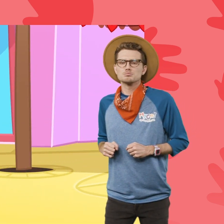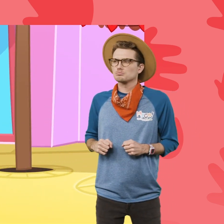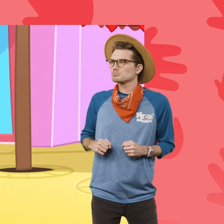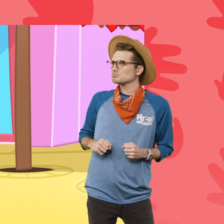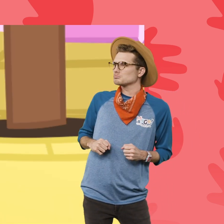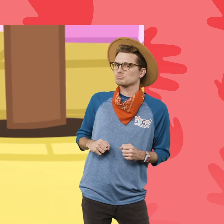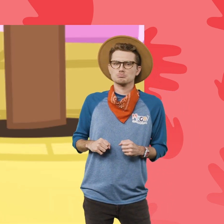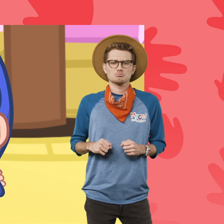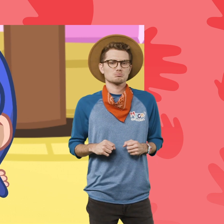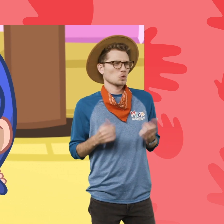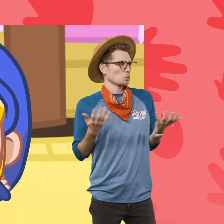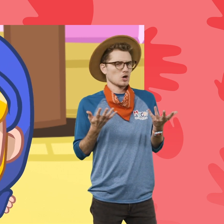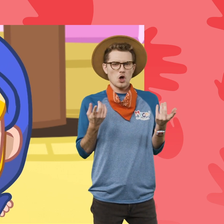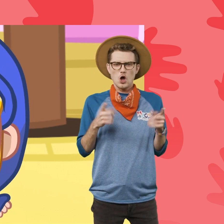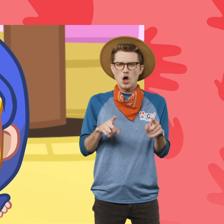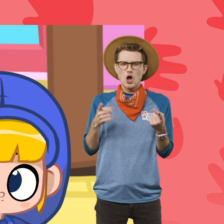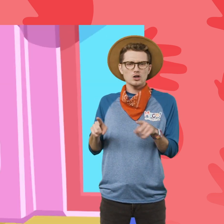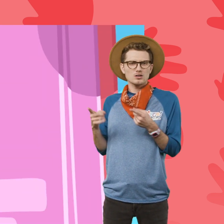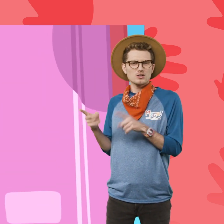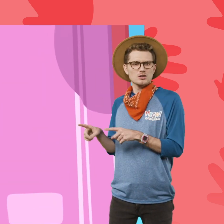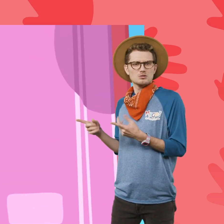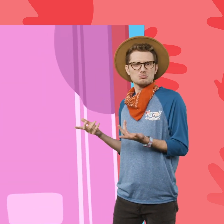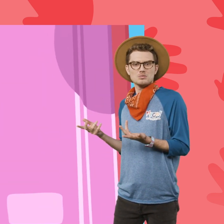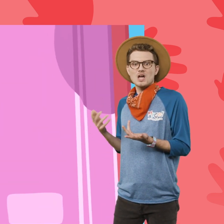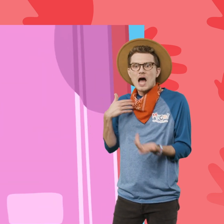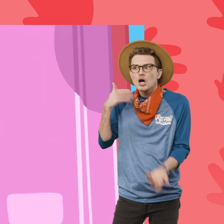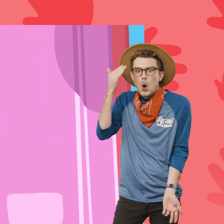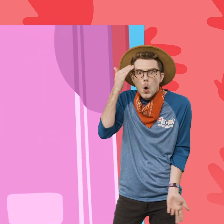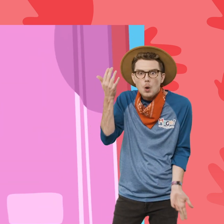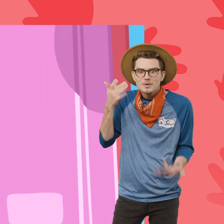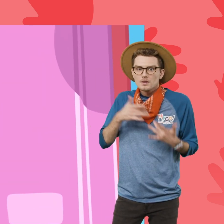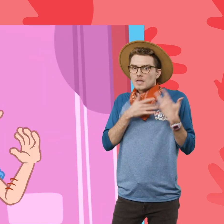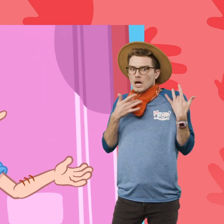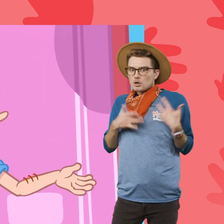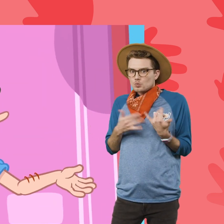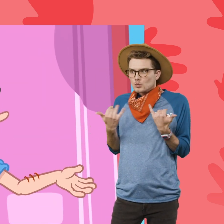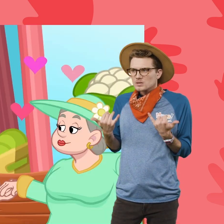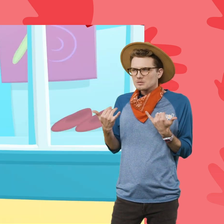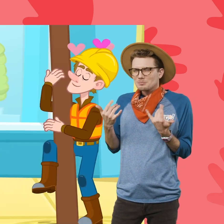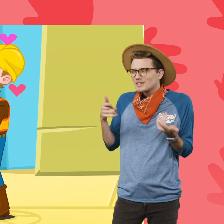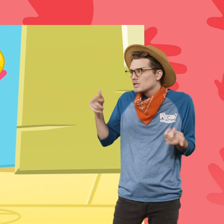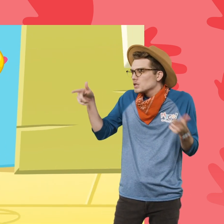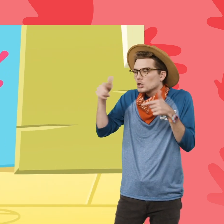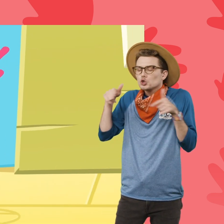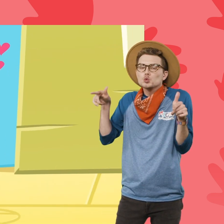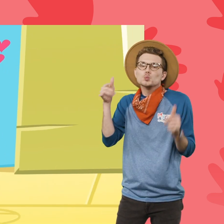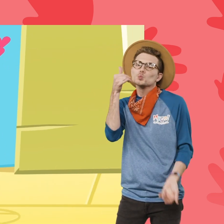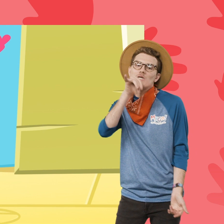What's going on here? I know it's Valentine's Day, but this is ridiculous.